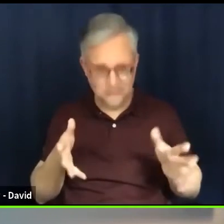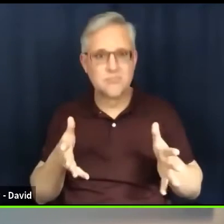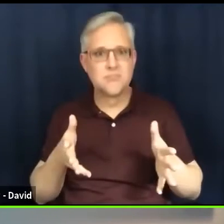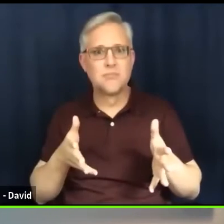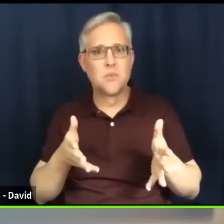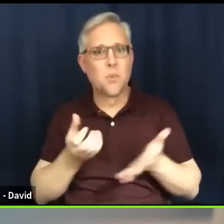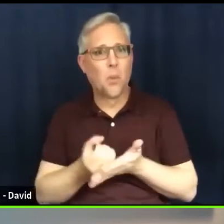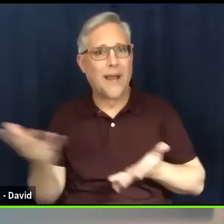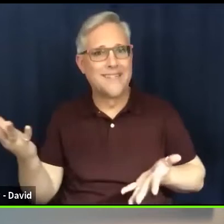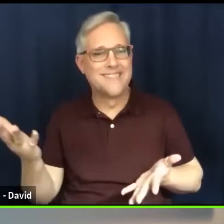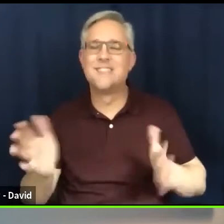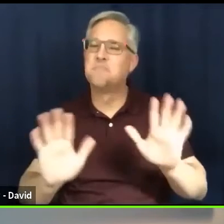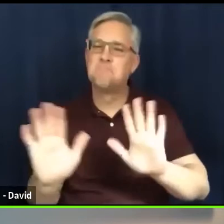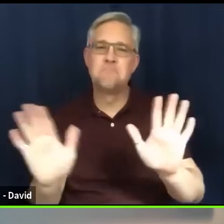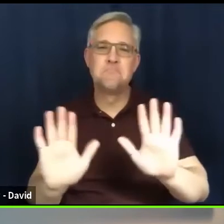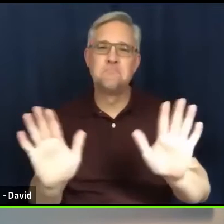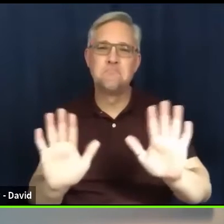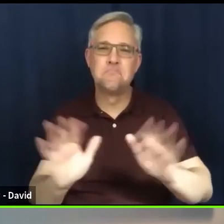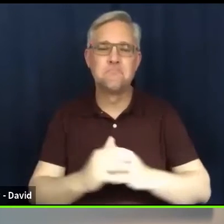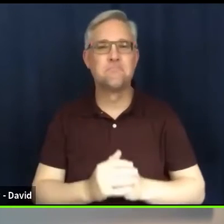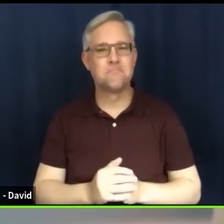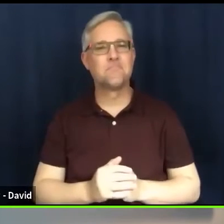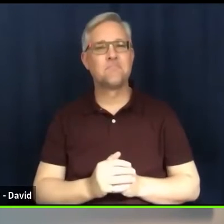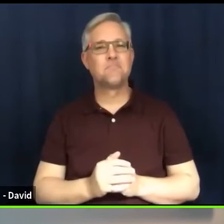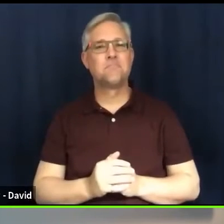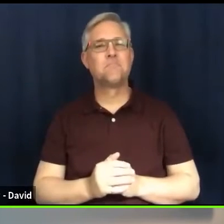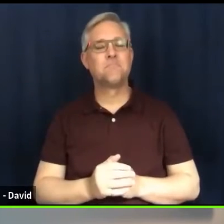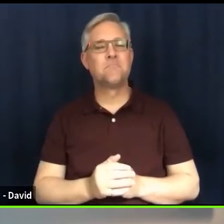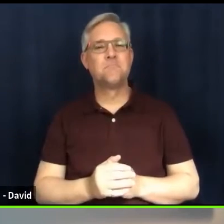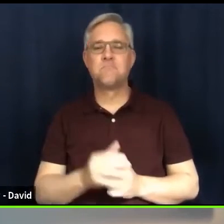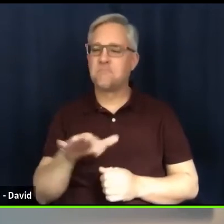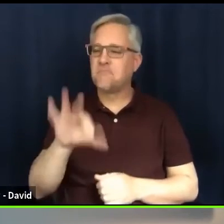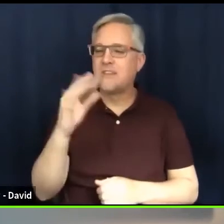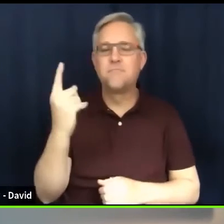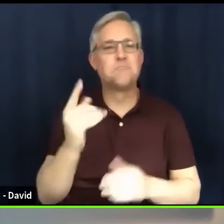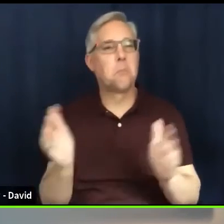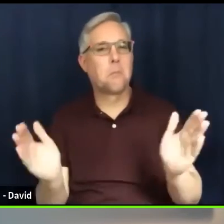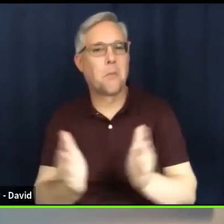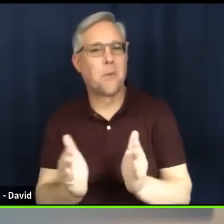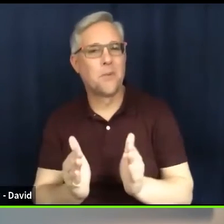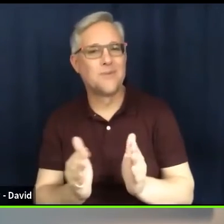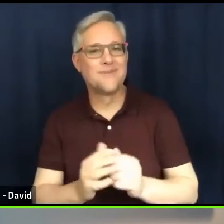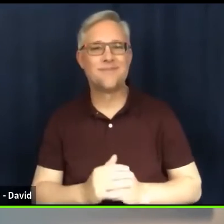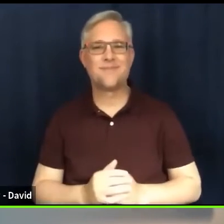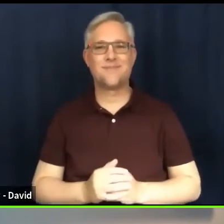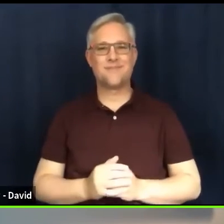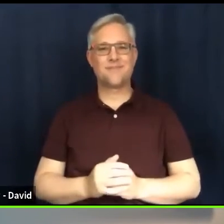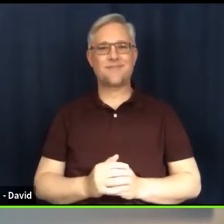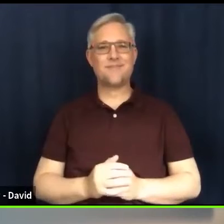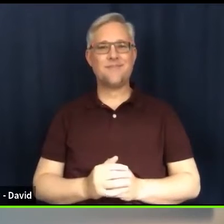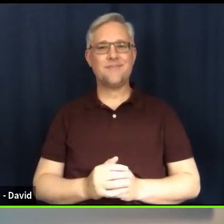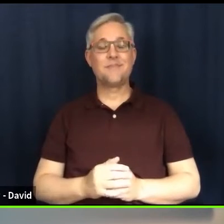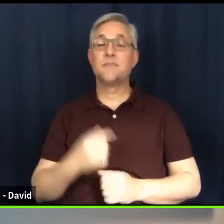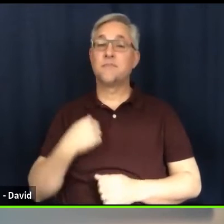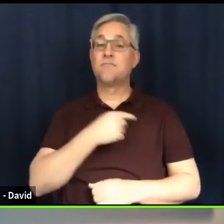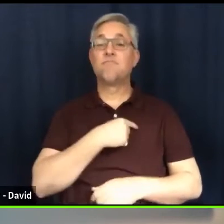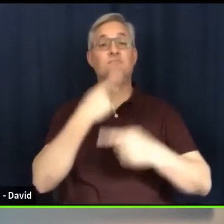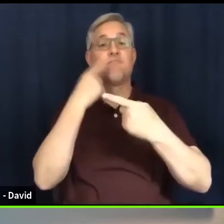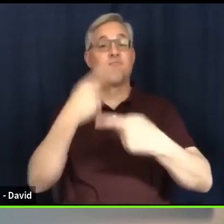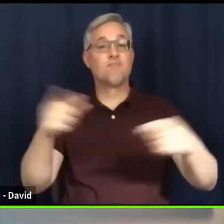We proclaim that with the word and with our faith